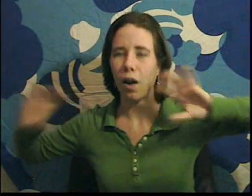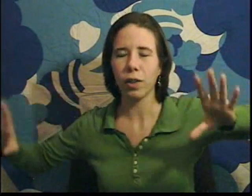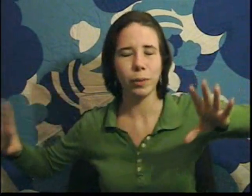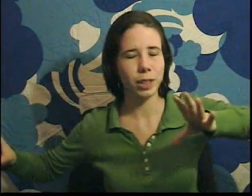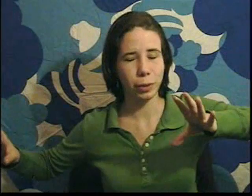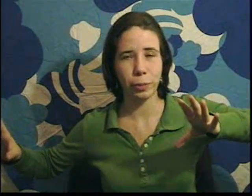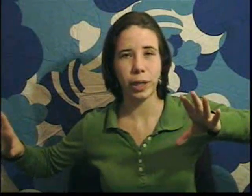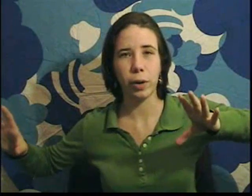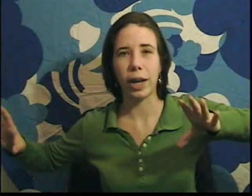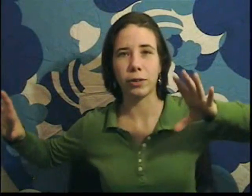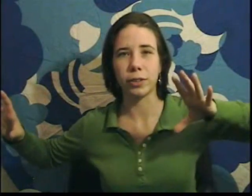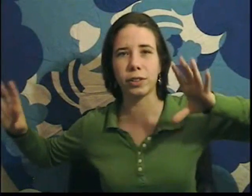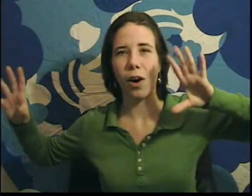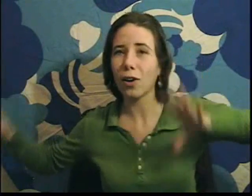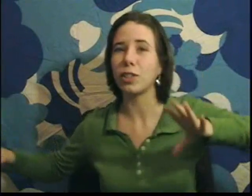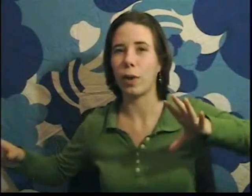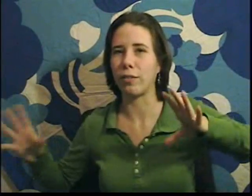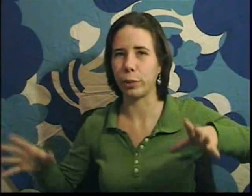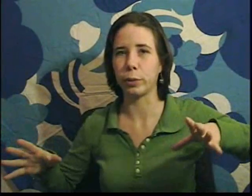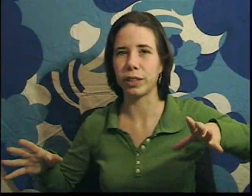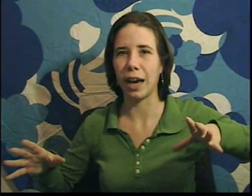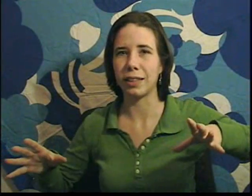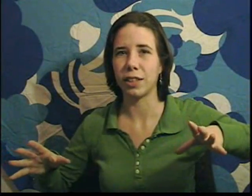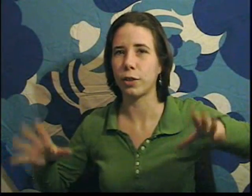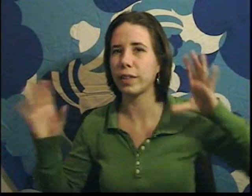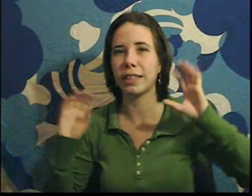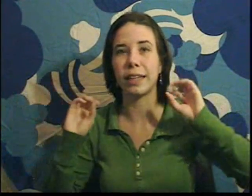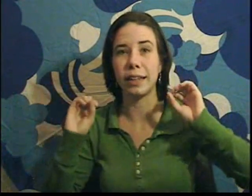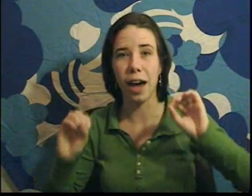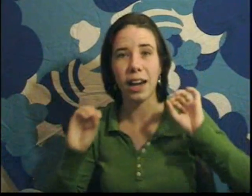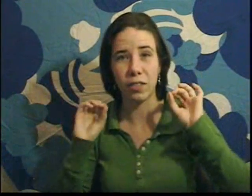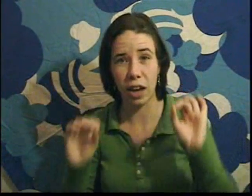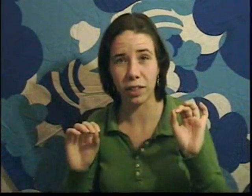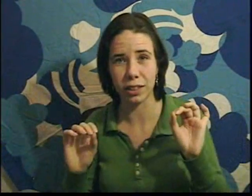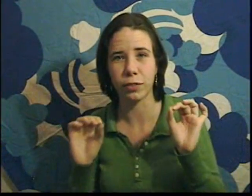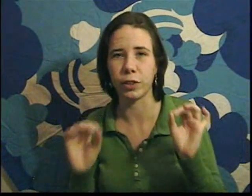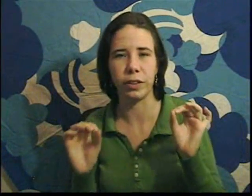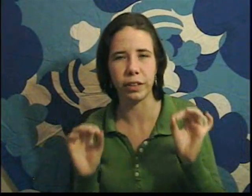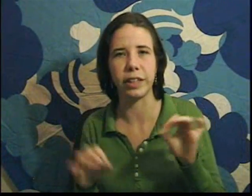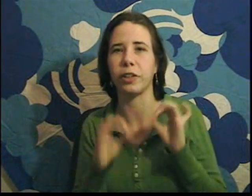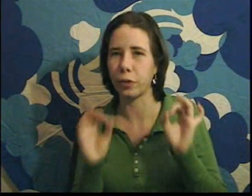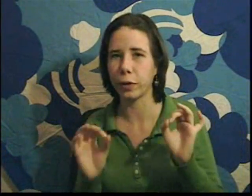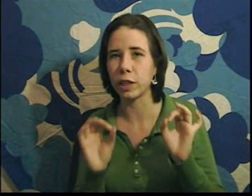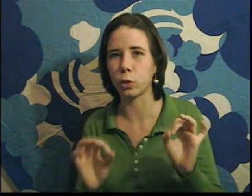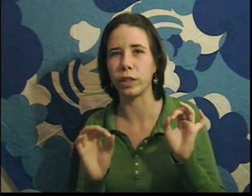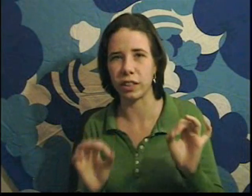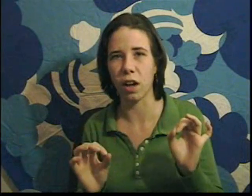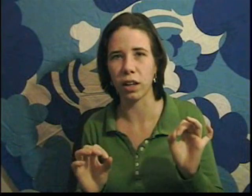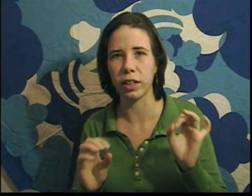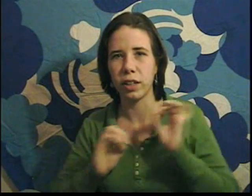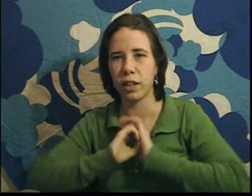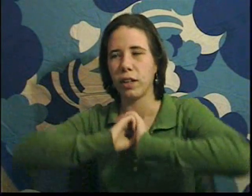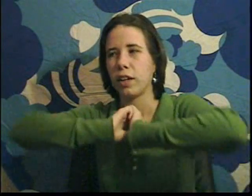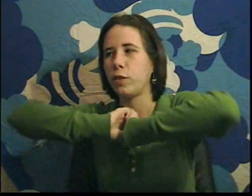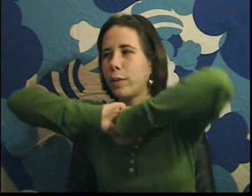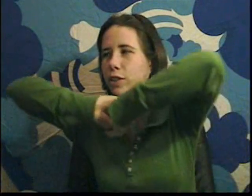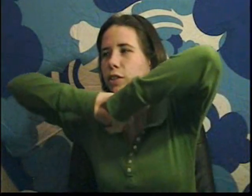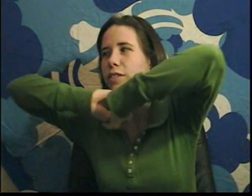All the ones with three equal angles also have three equal sides. So this is a lot of evidence for your theory. Your theory looks really solid. If you measured